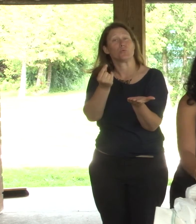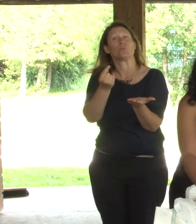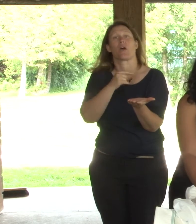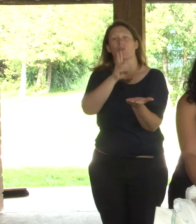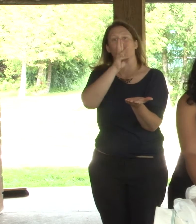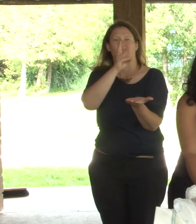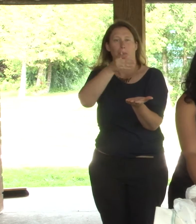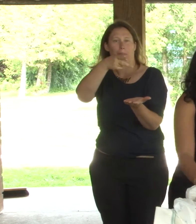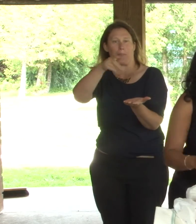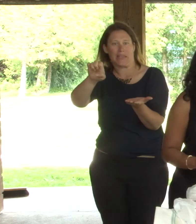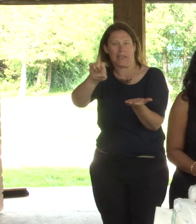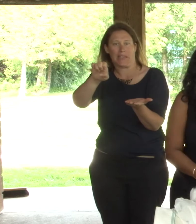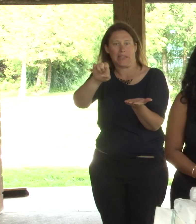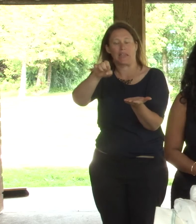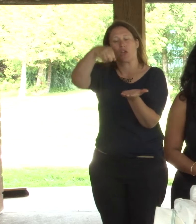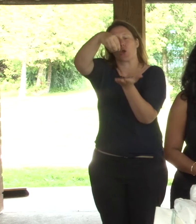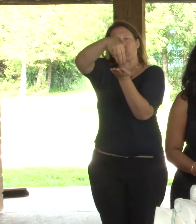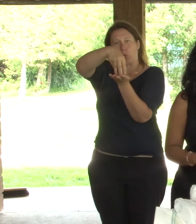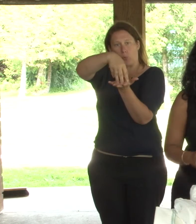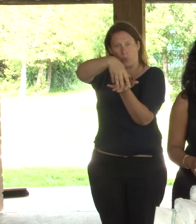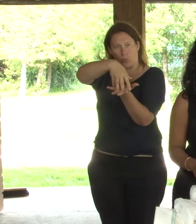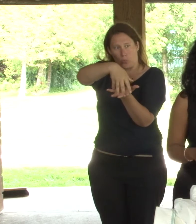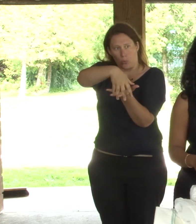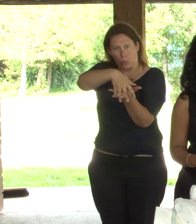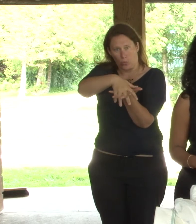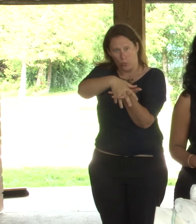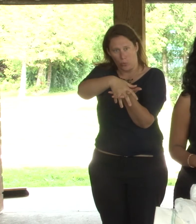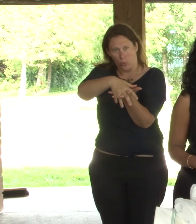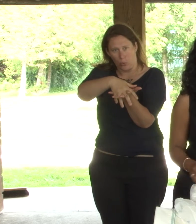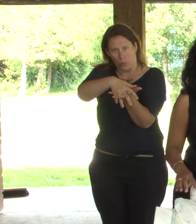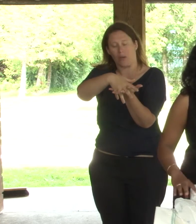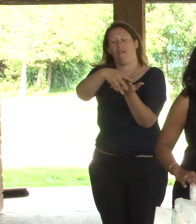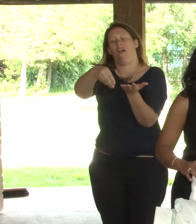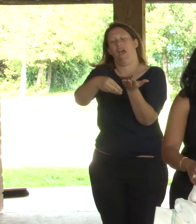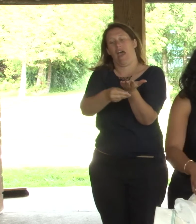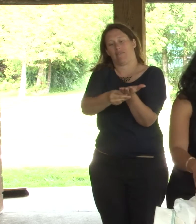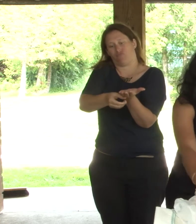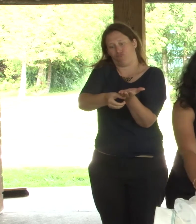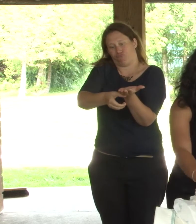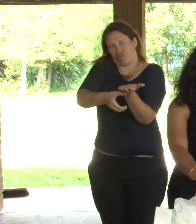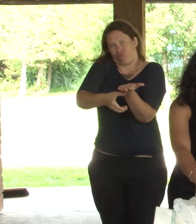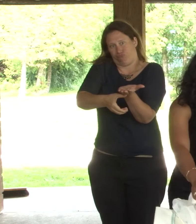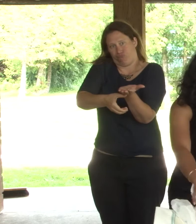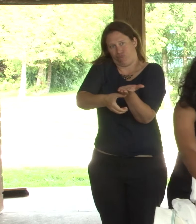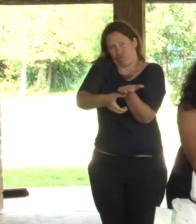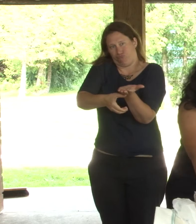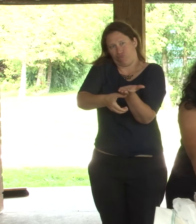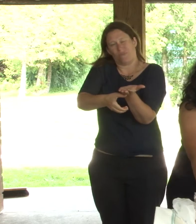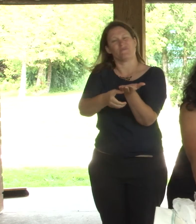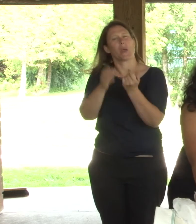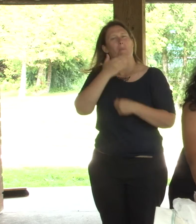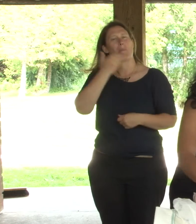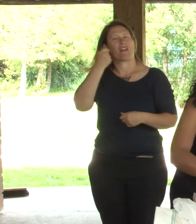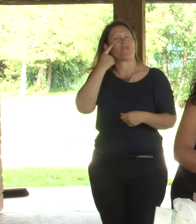and goes on to the host garment, and then it fills this up. So it gives an added protection for overnight protection. And it has cuff